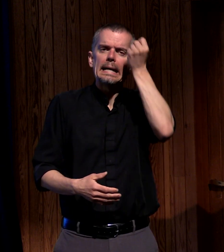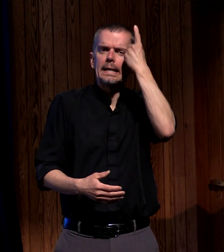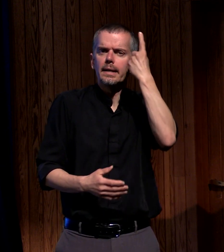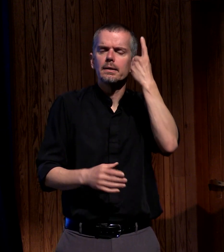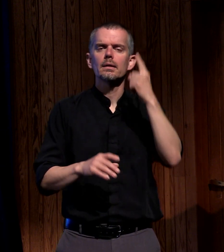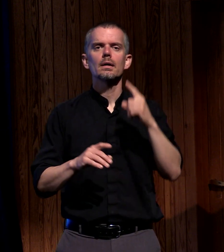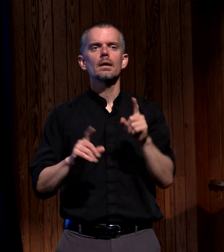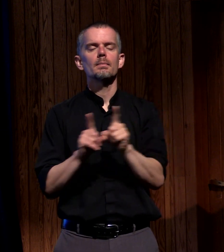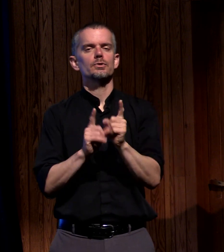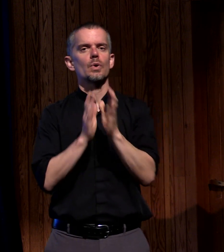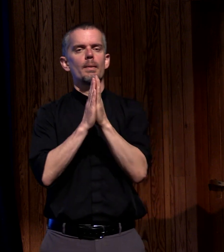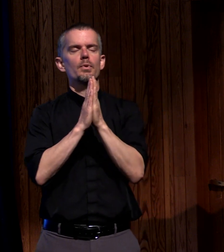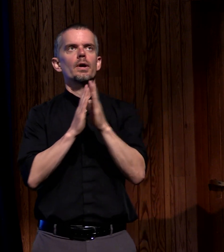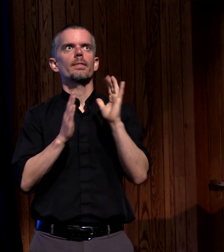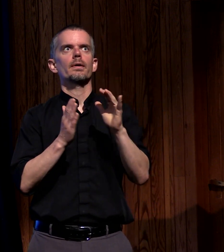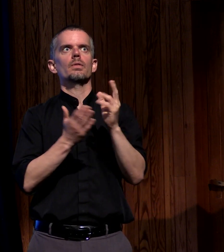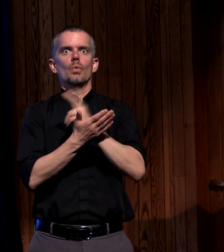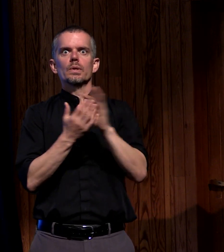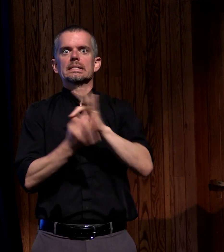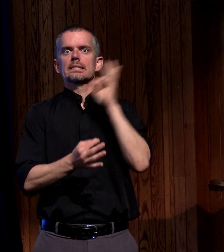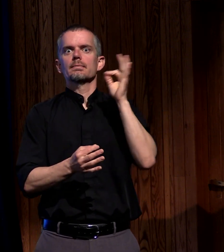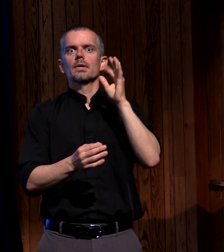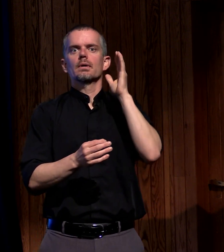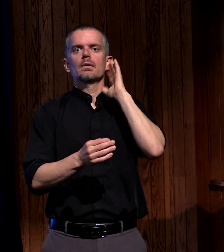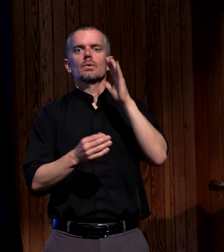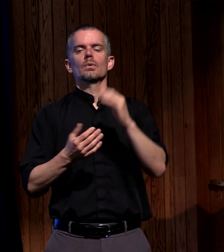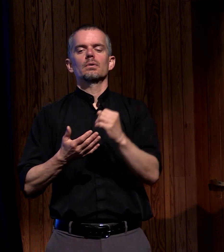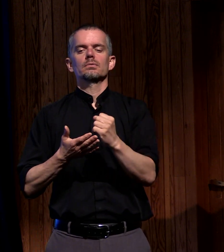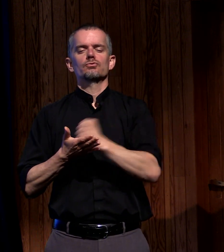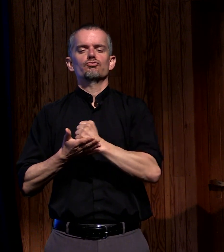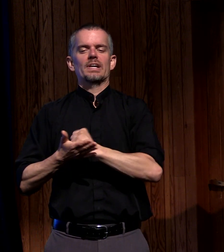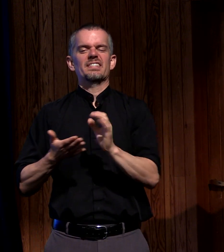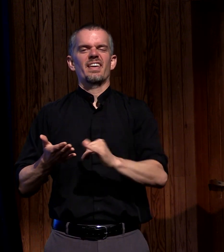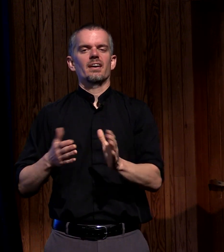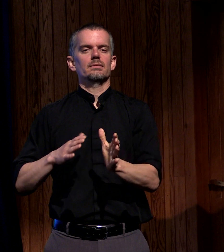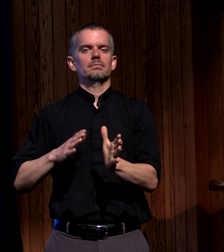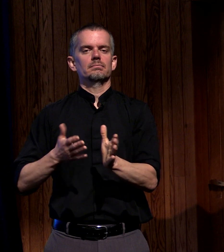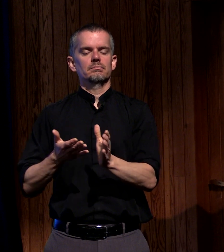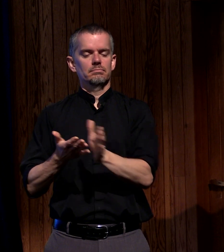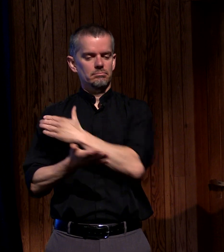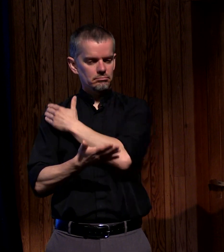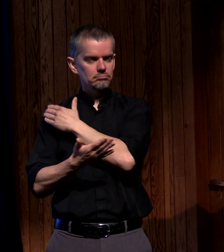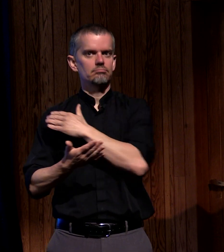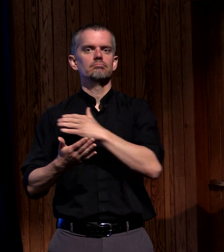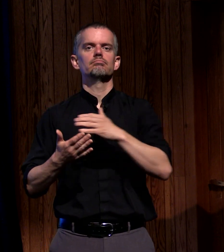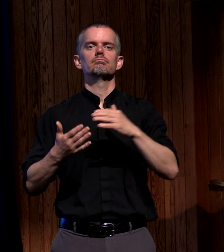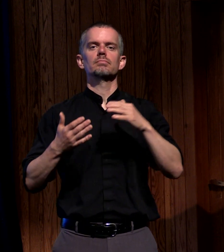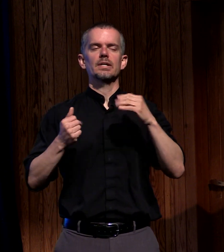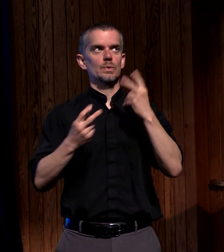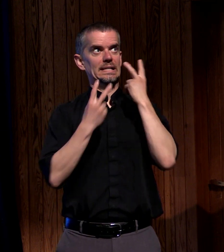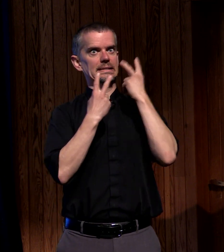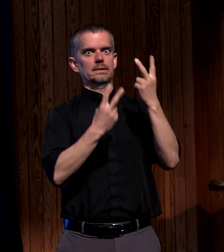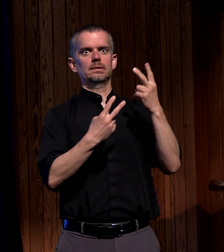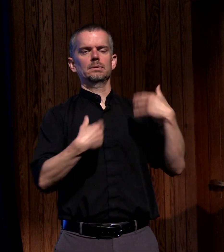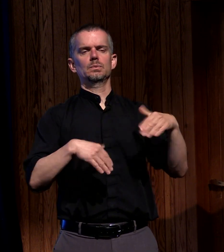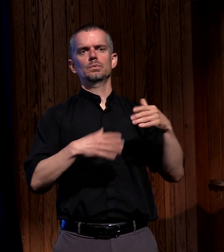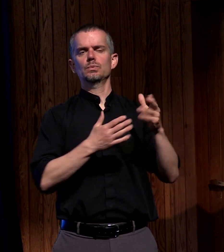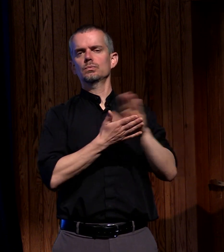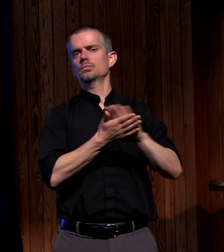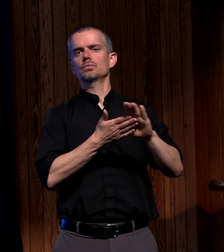also pray that the Holy Spirit would bring an eraser and that we would see it in its purity and so if you're